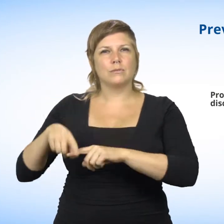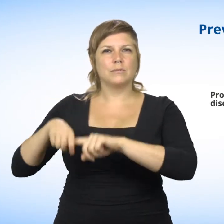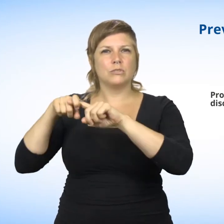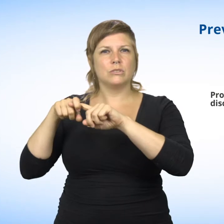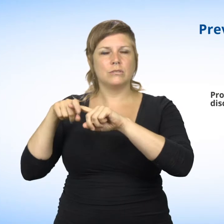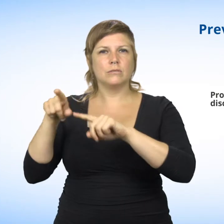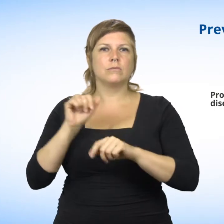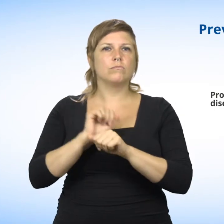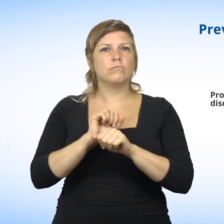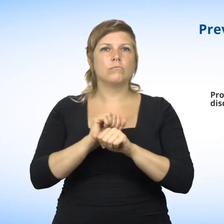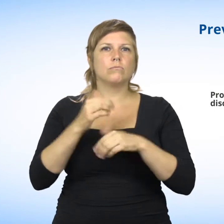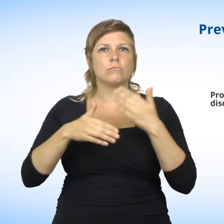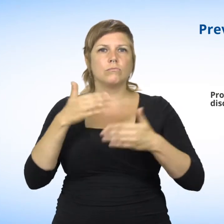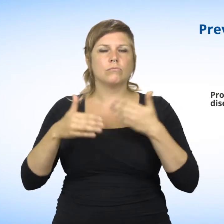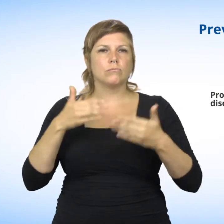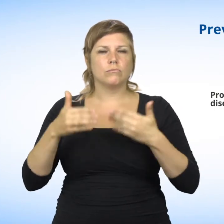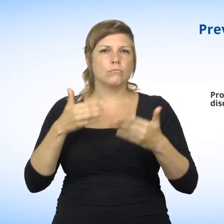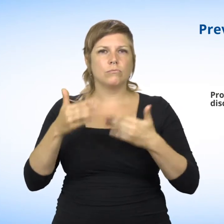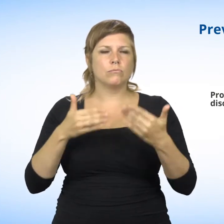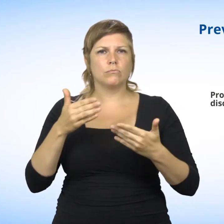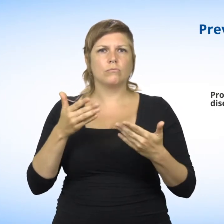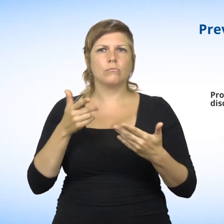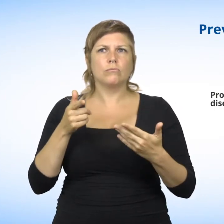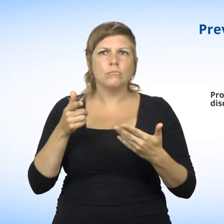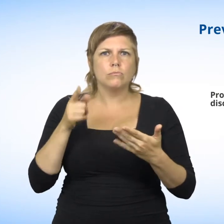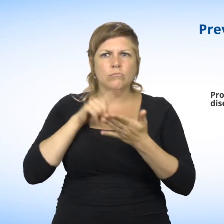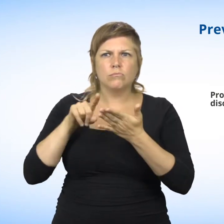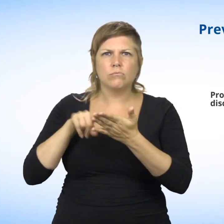or if you have obtained a pardon, also known as a record suspension.